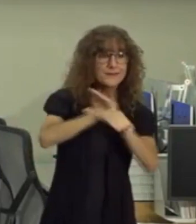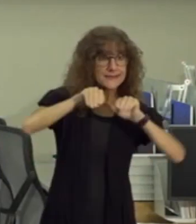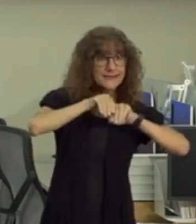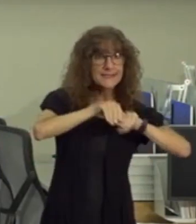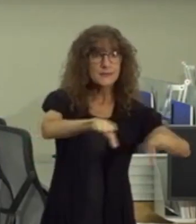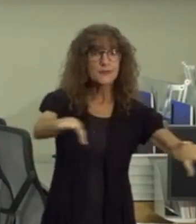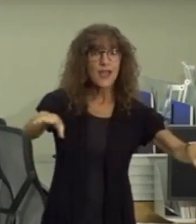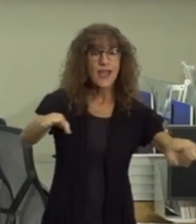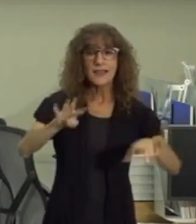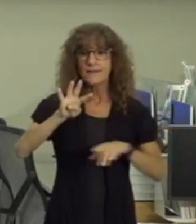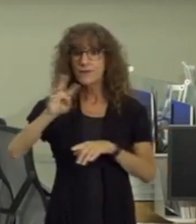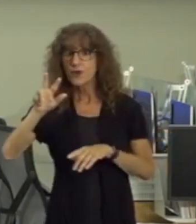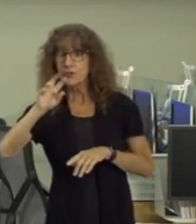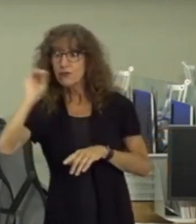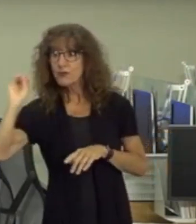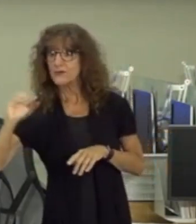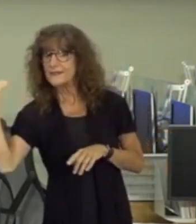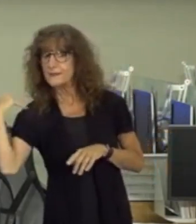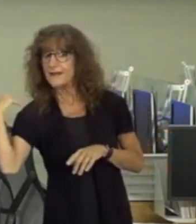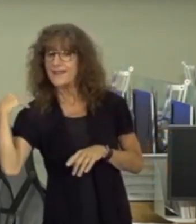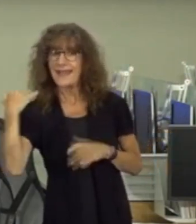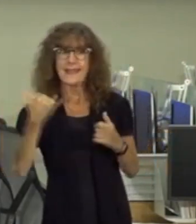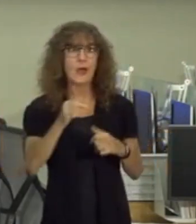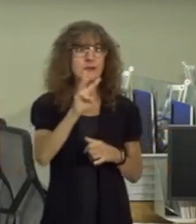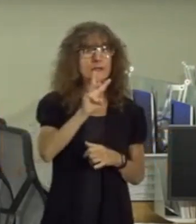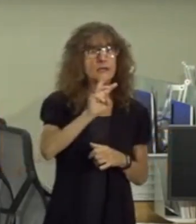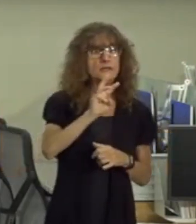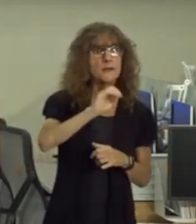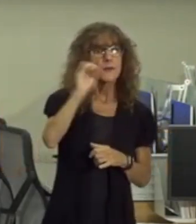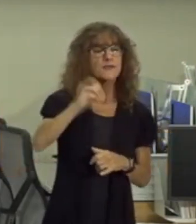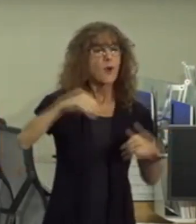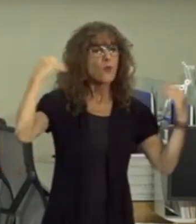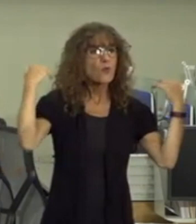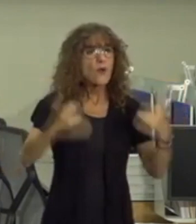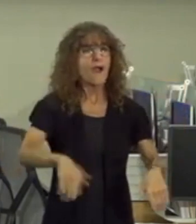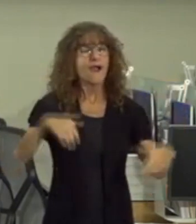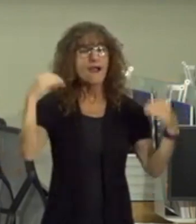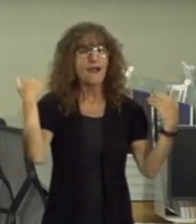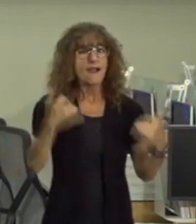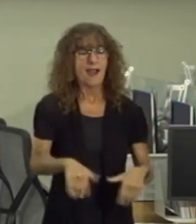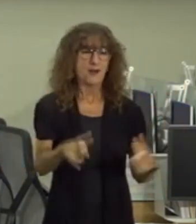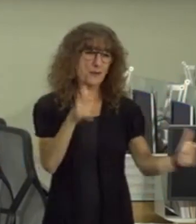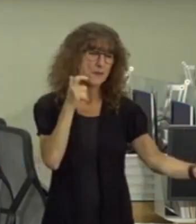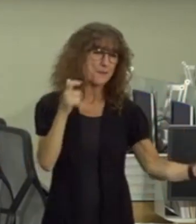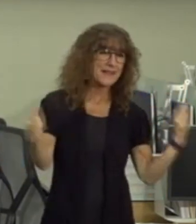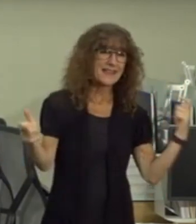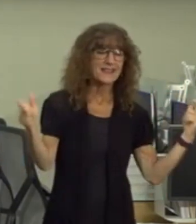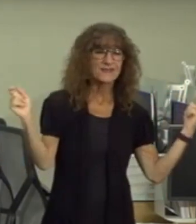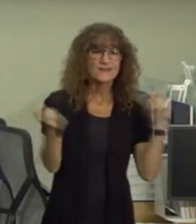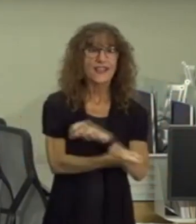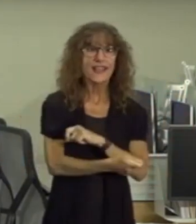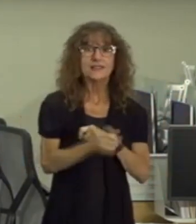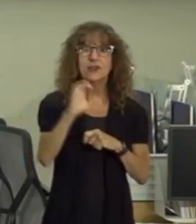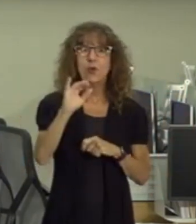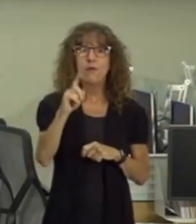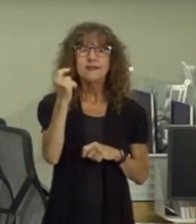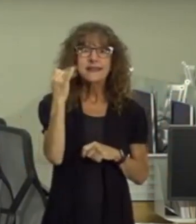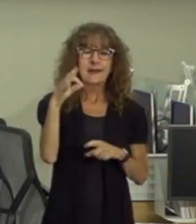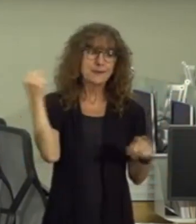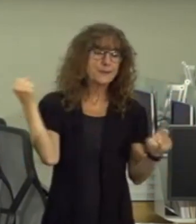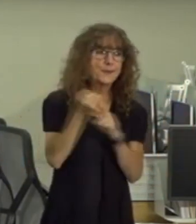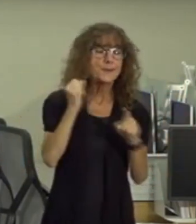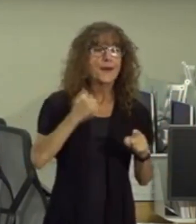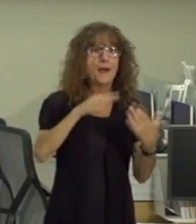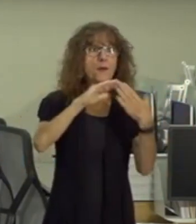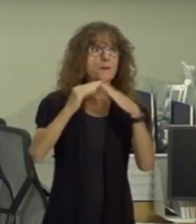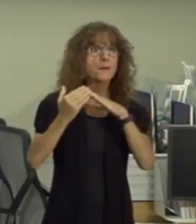from 43 percent to six percent is really really significant when kovat 19 started to hit our community